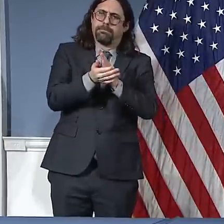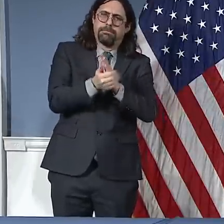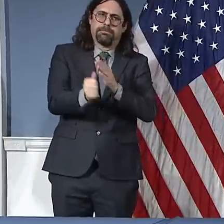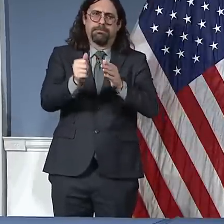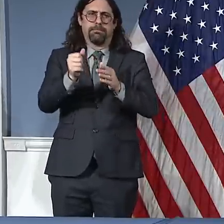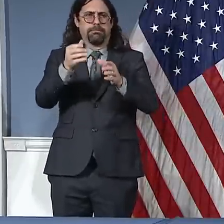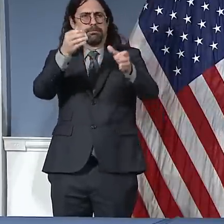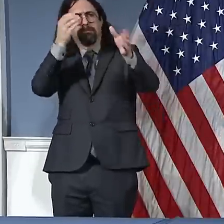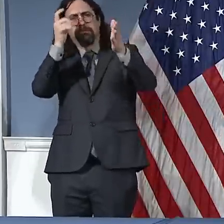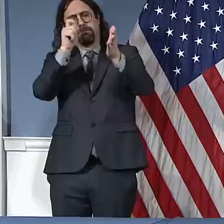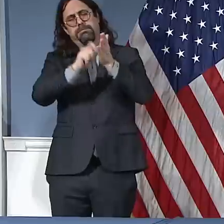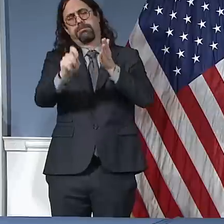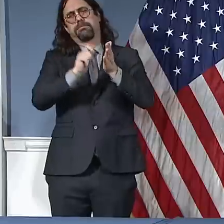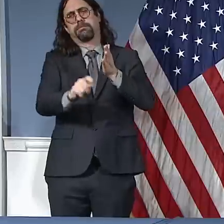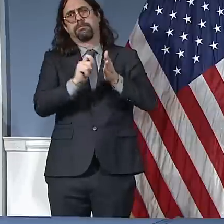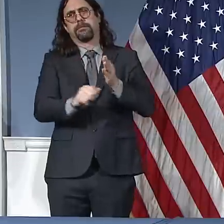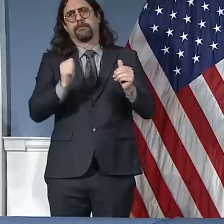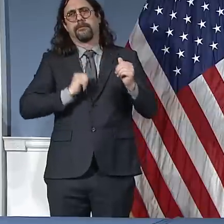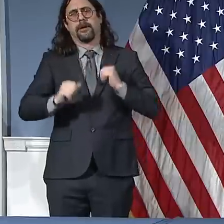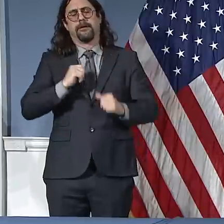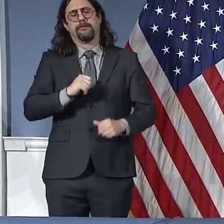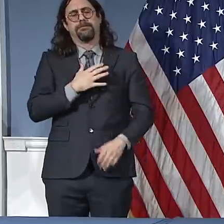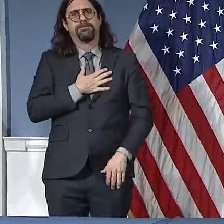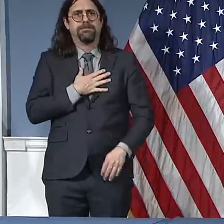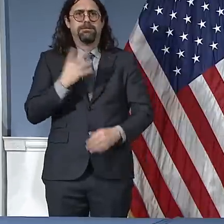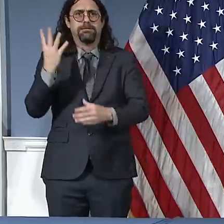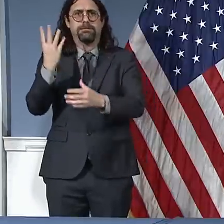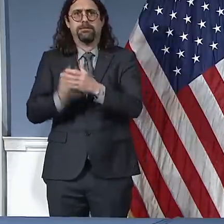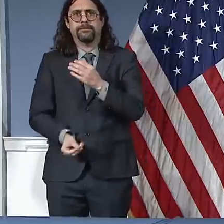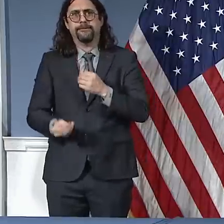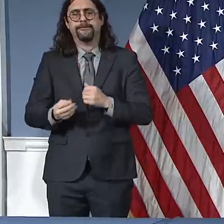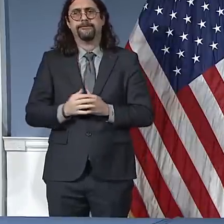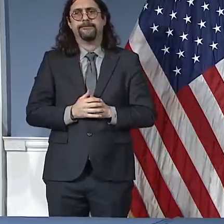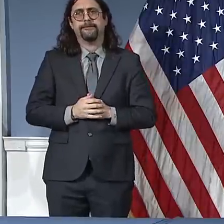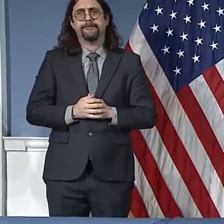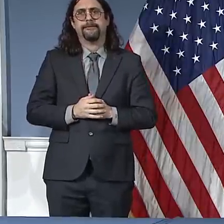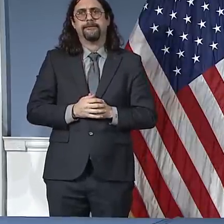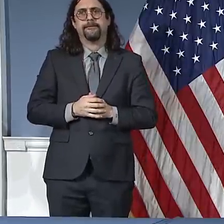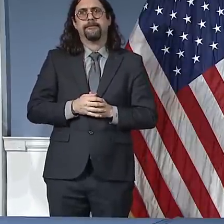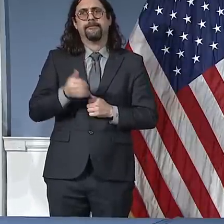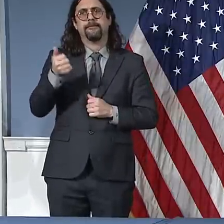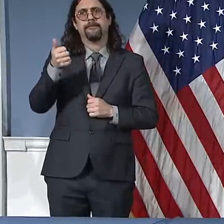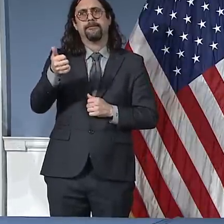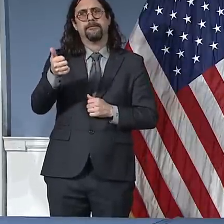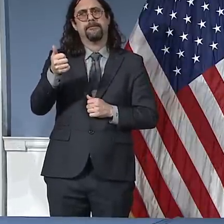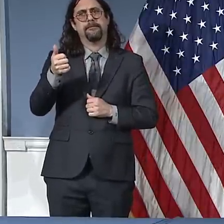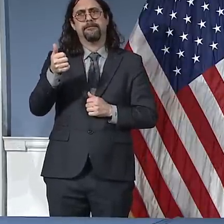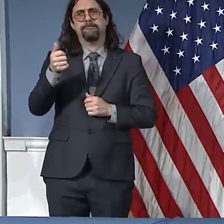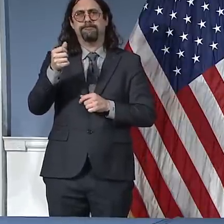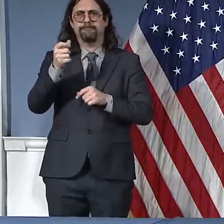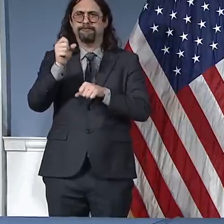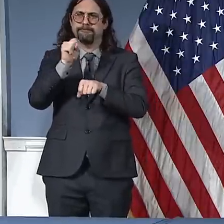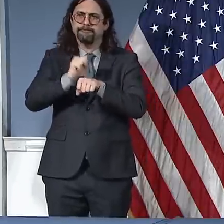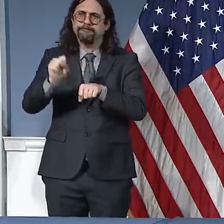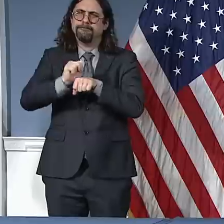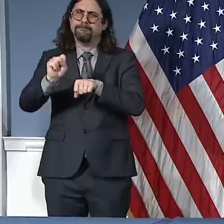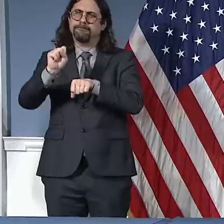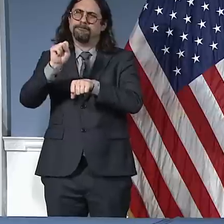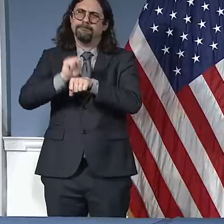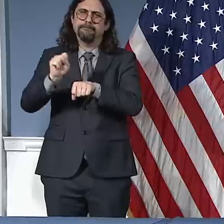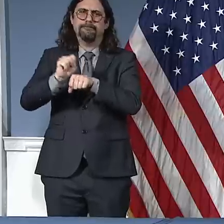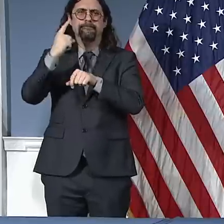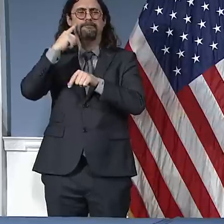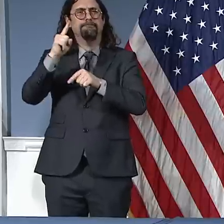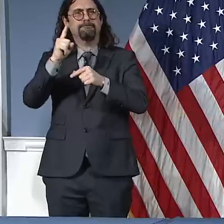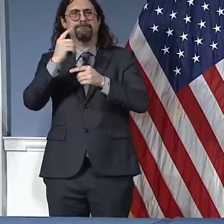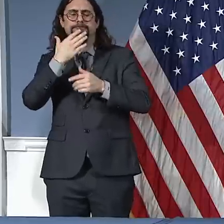also someone who worked so hard for a better New York City and a better America for everyone. I had the honor of knowing